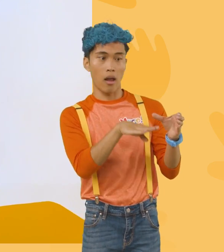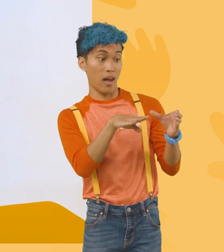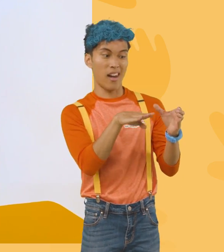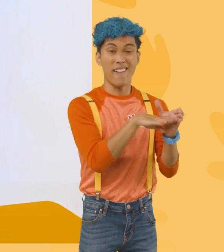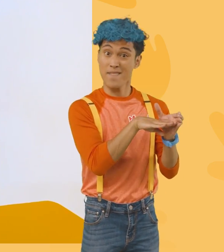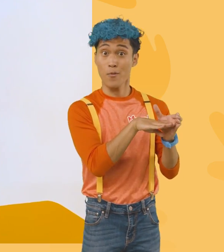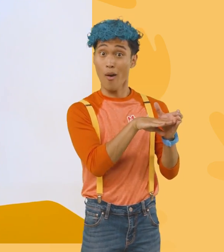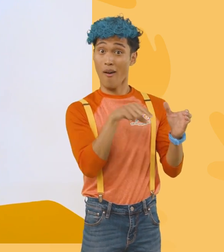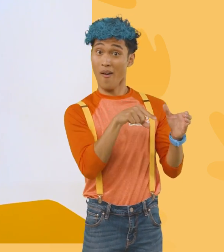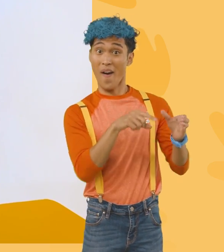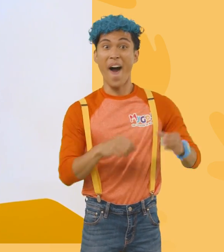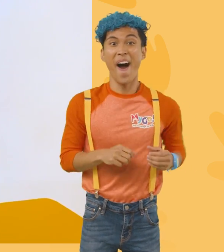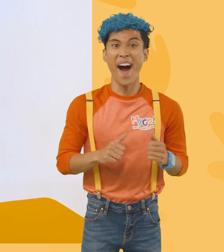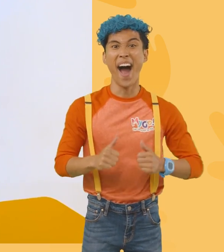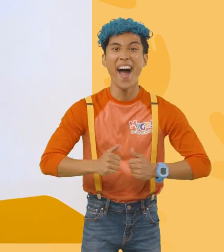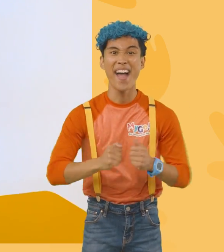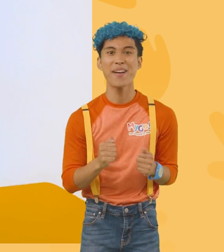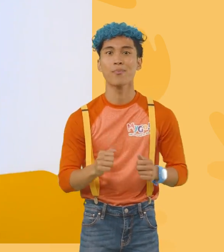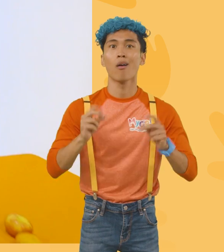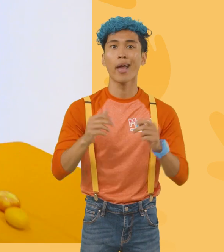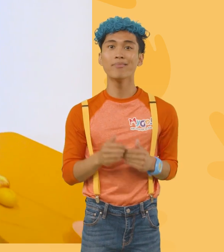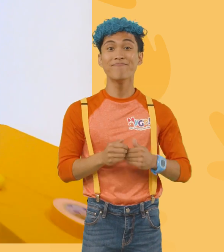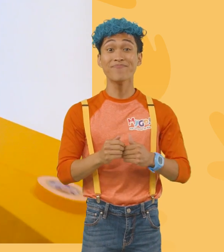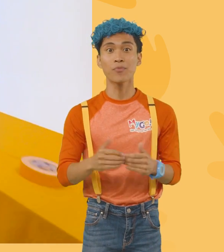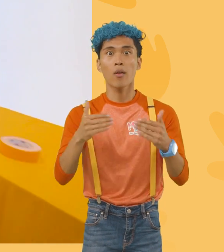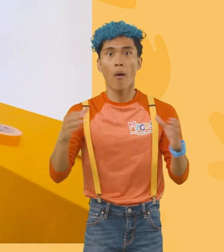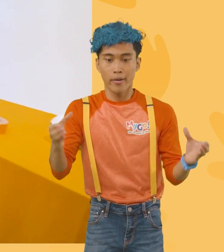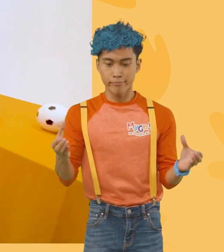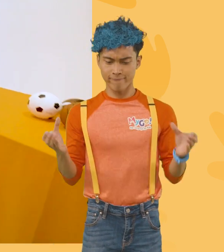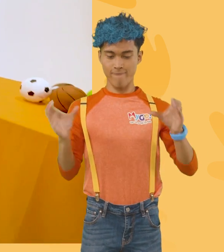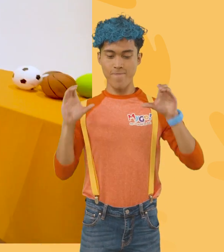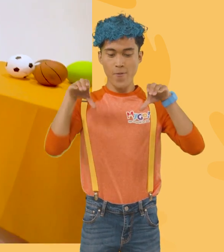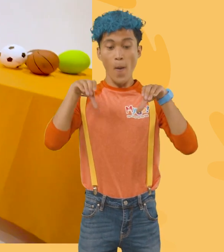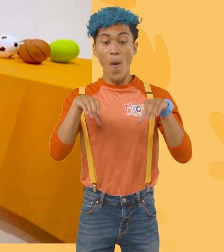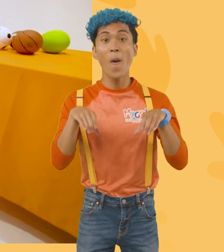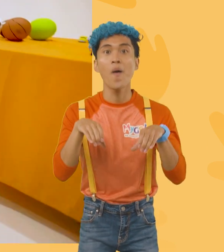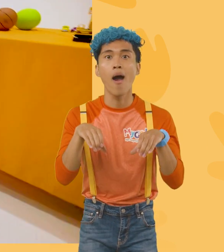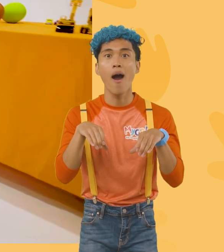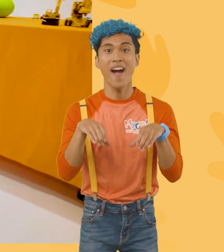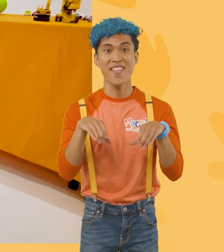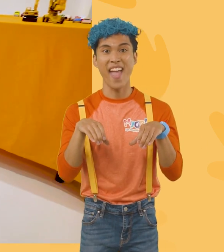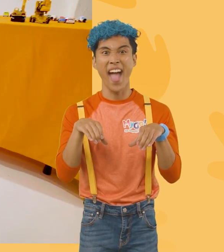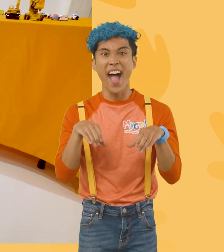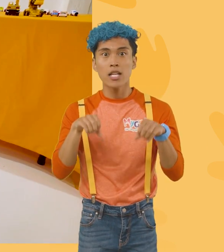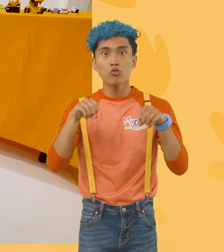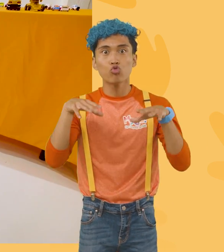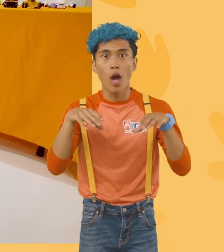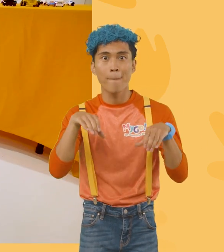half full. All right. Let's put them on their side. And then let's let them roll